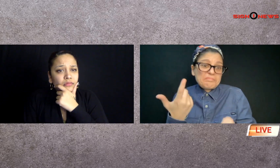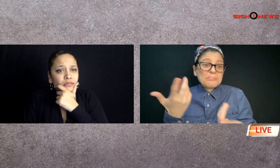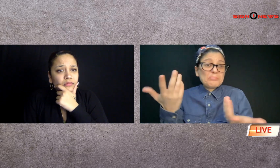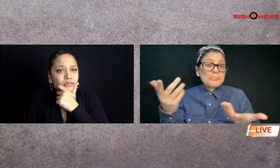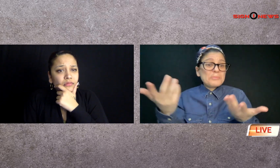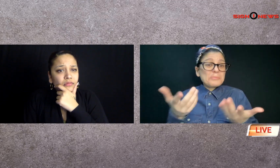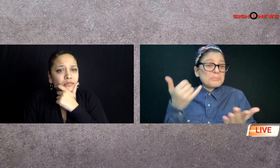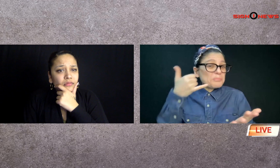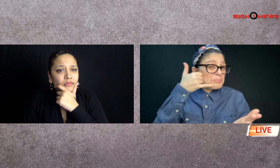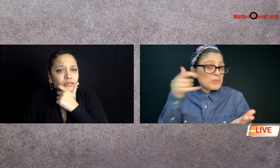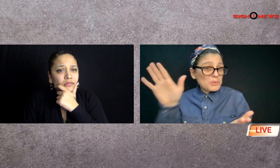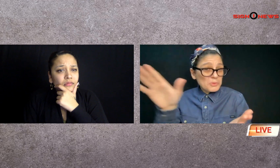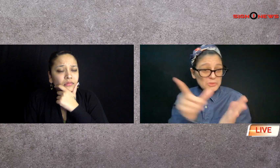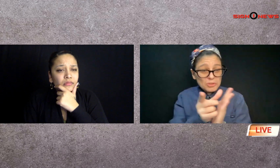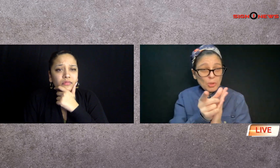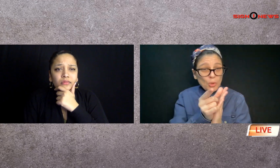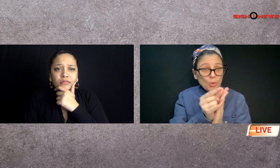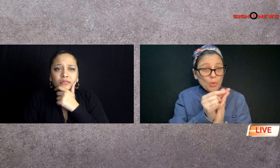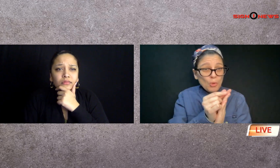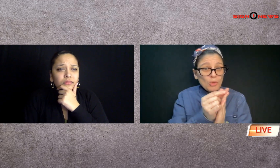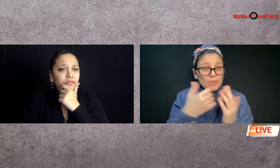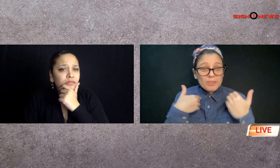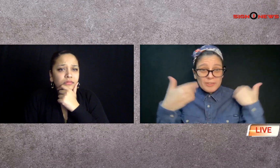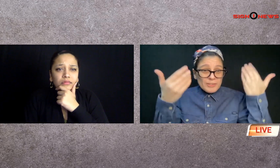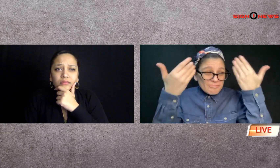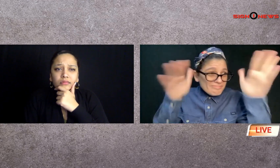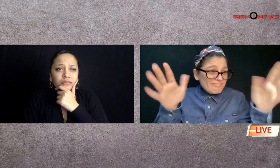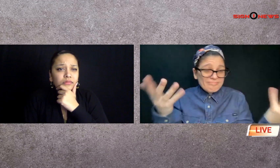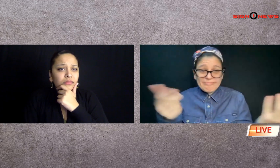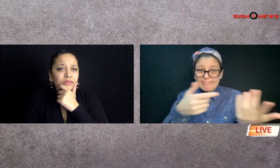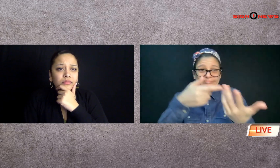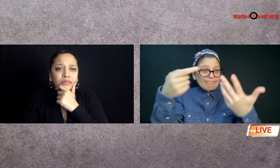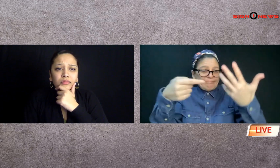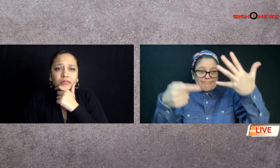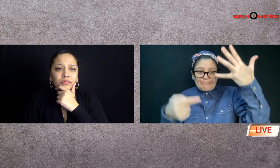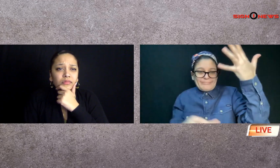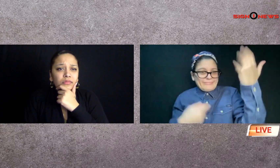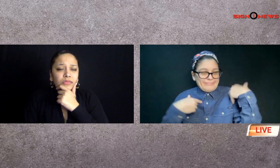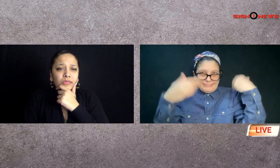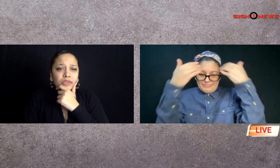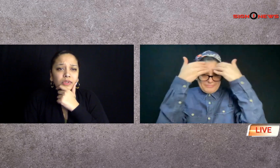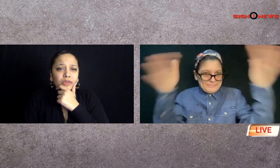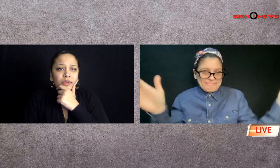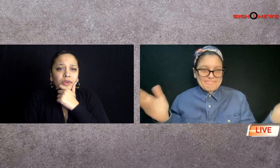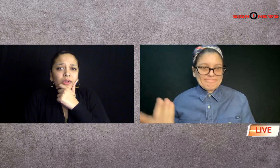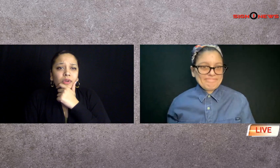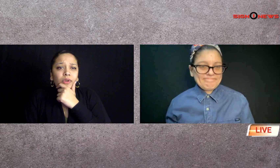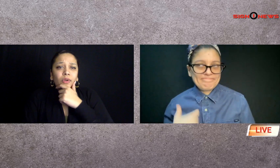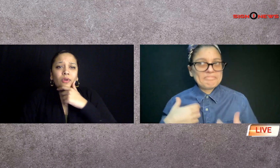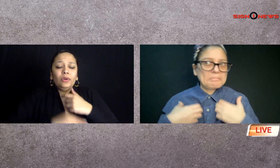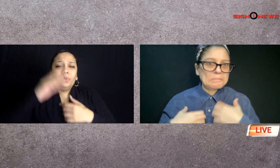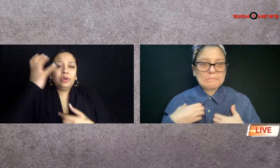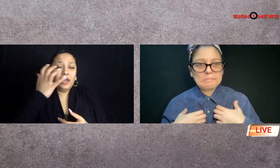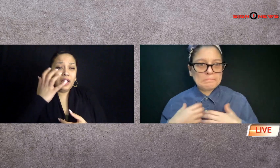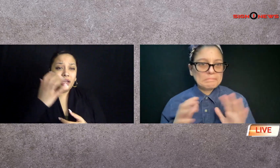calling him it's possible that his battery has run down I really have no idea and I'm a little concerned